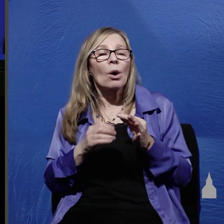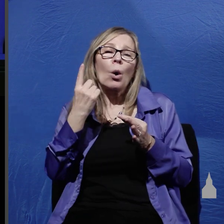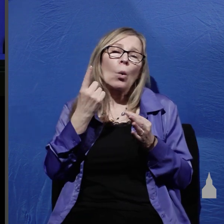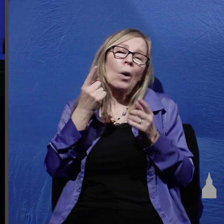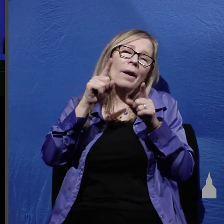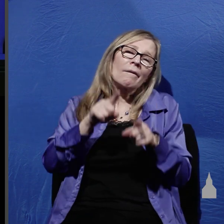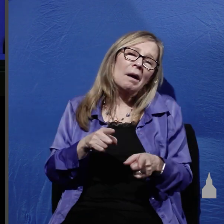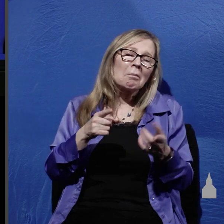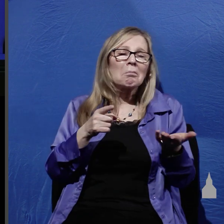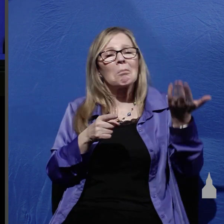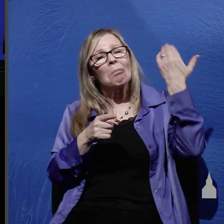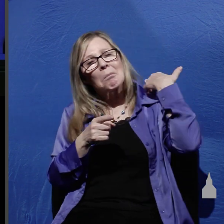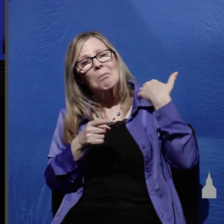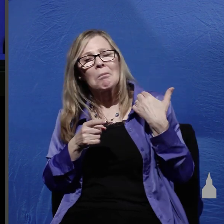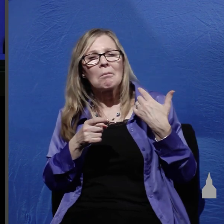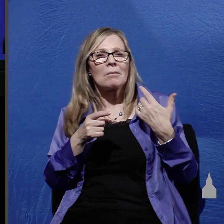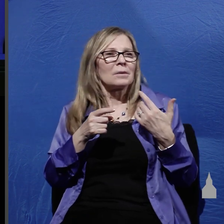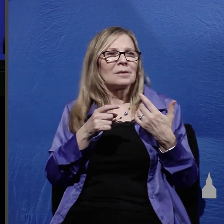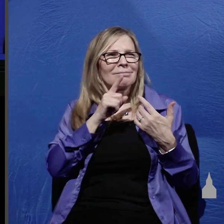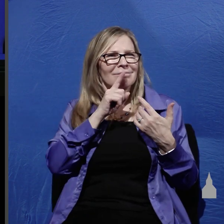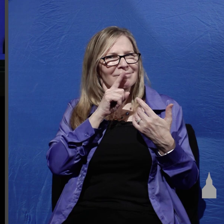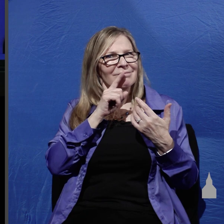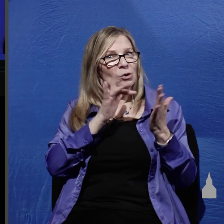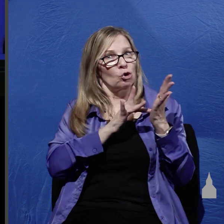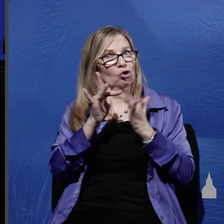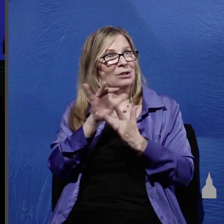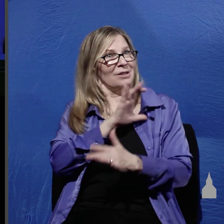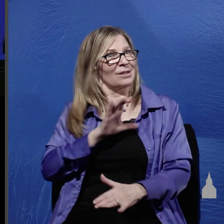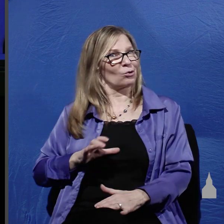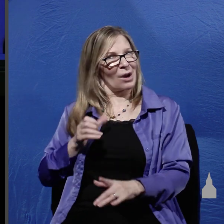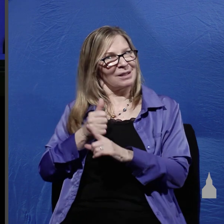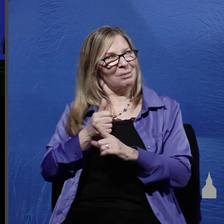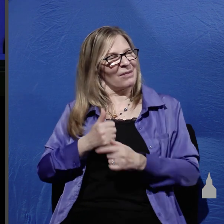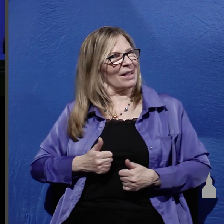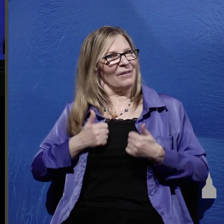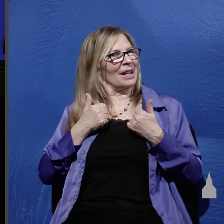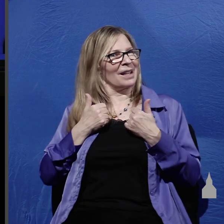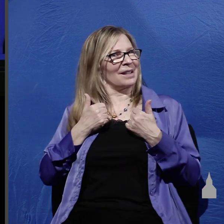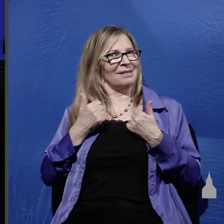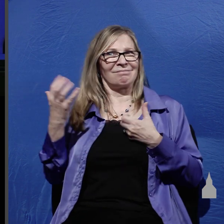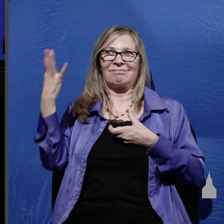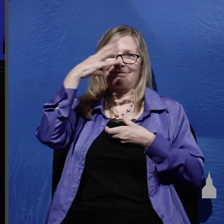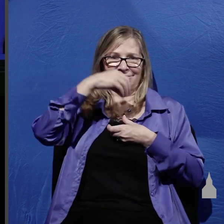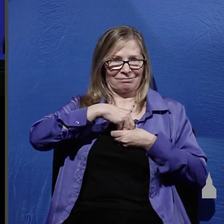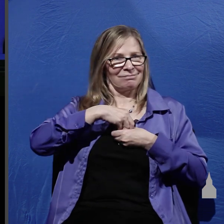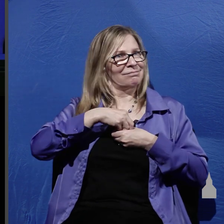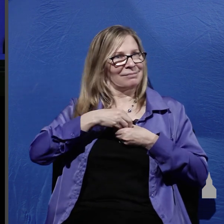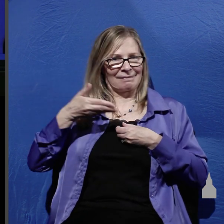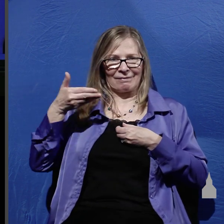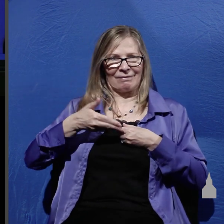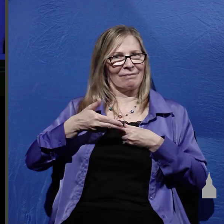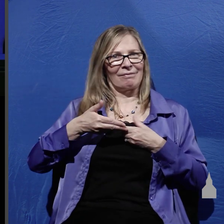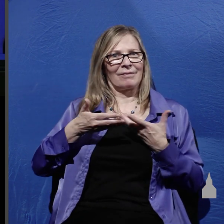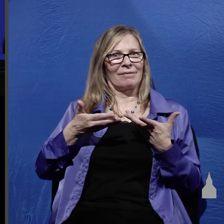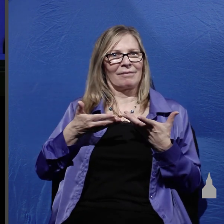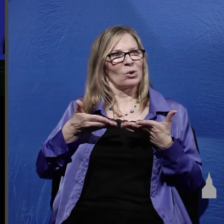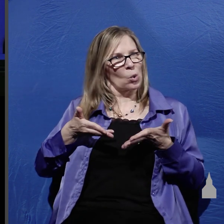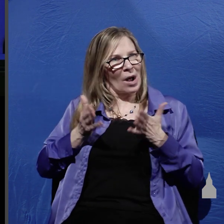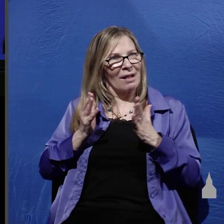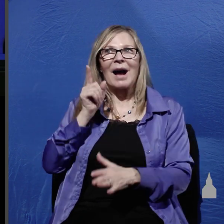2000 years ago Jesus Christ is a living presence in our lives so let him and knowing